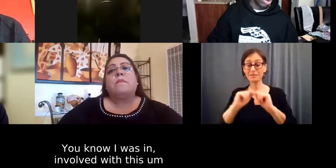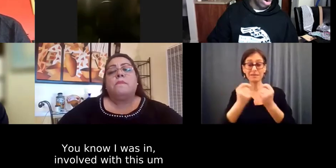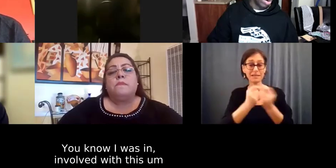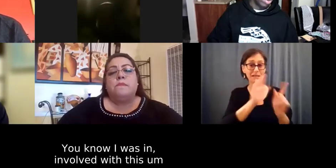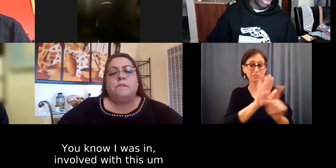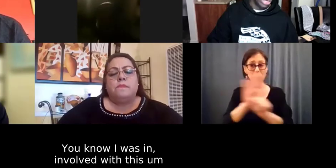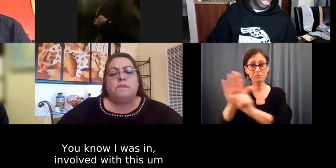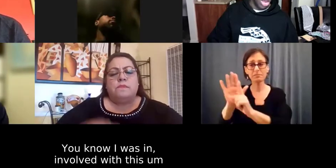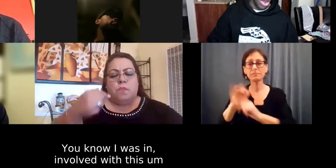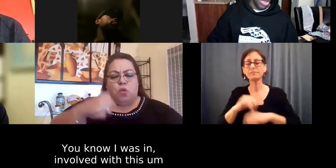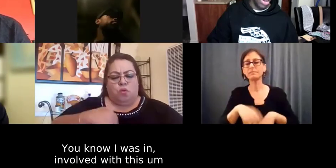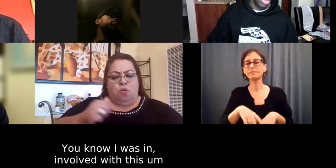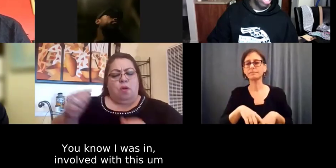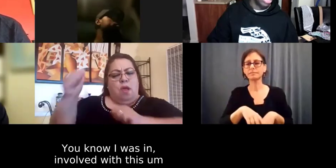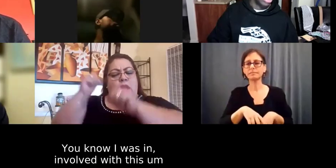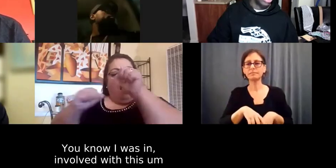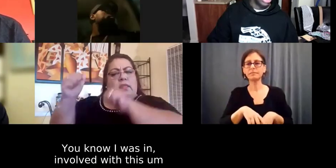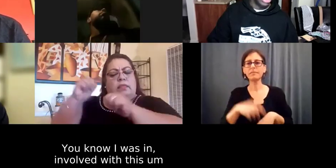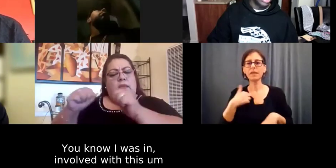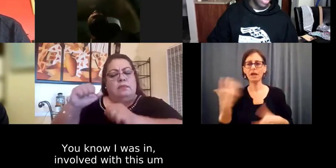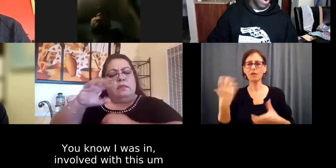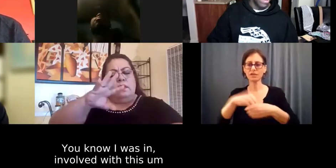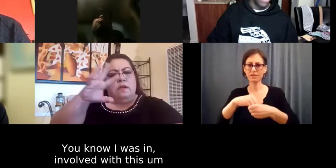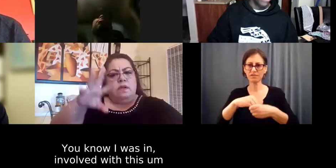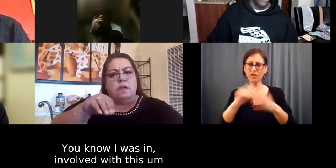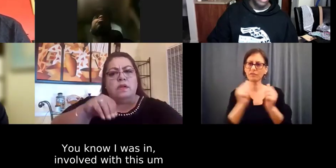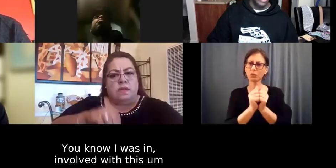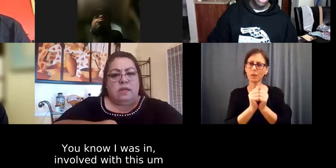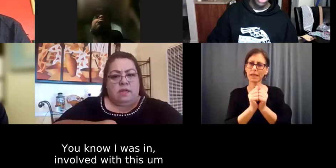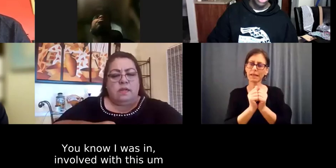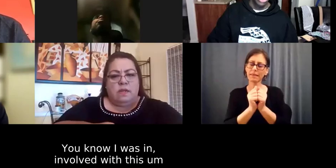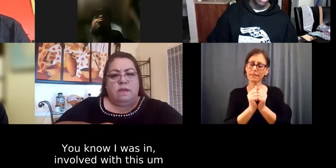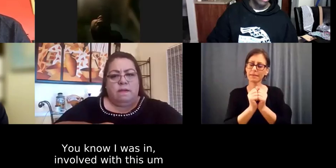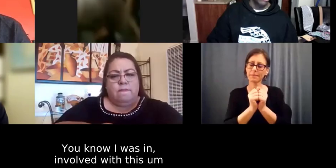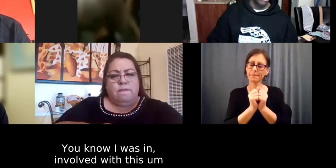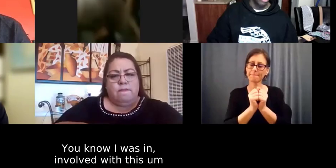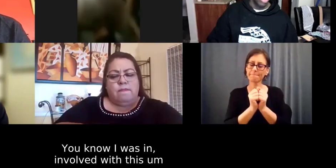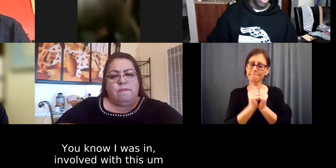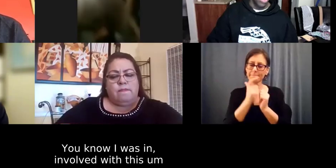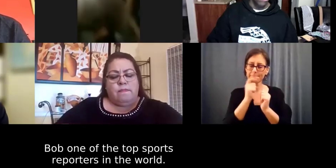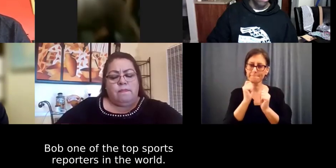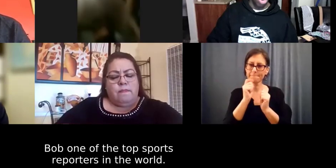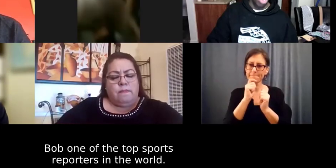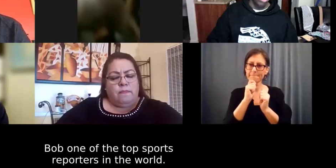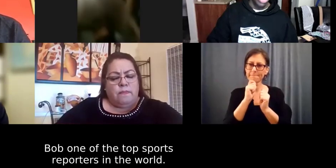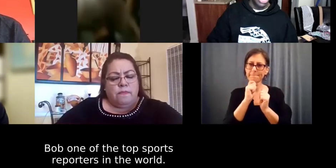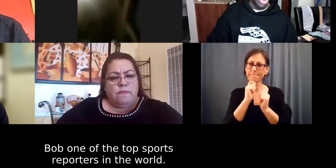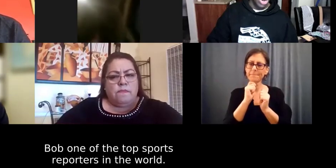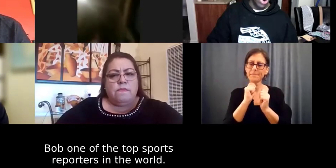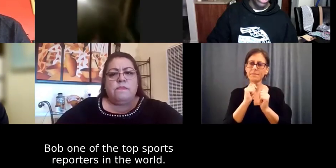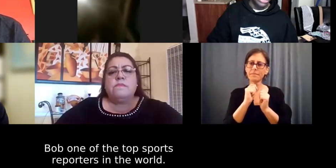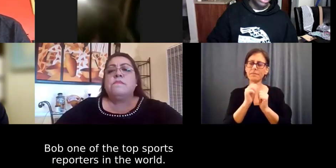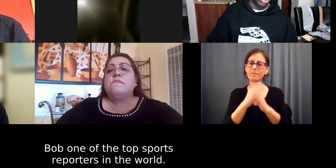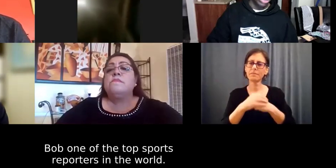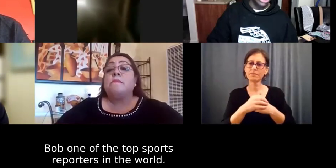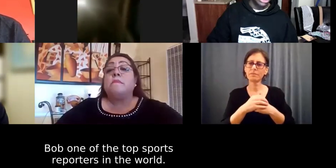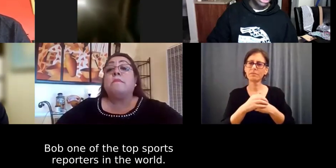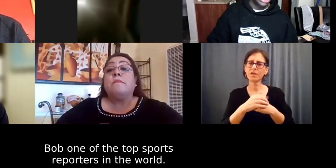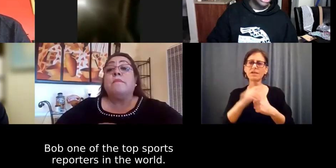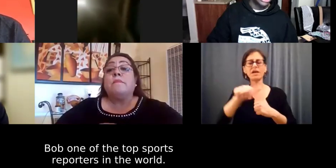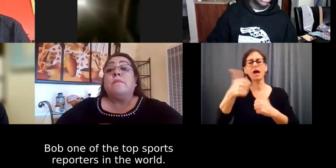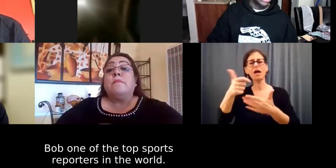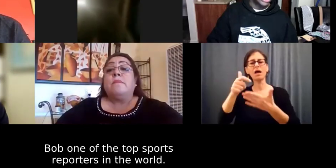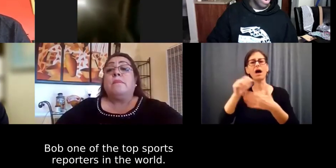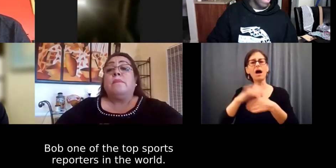involved with um this um um blog radio he's one of